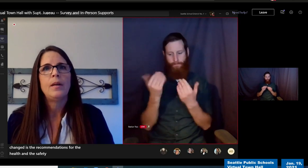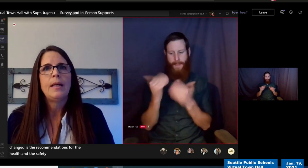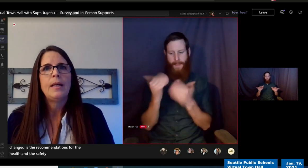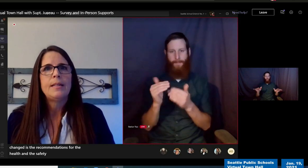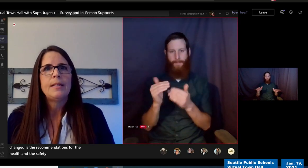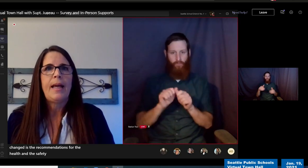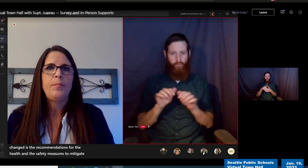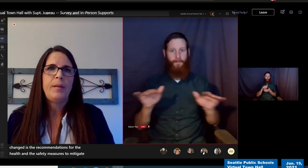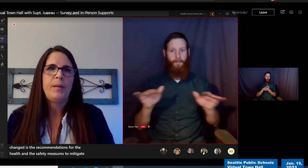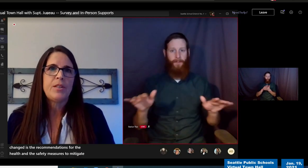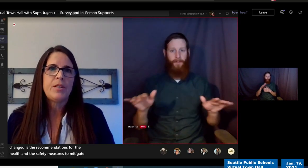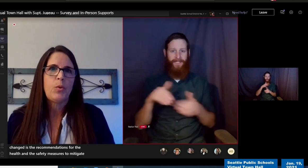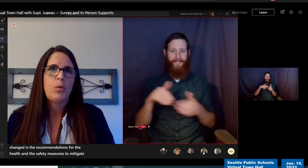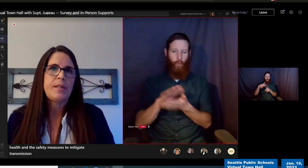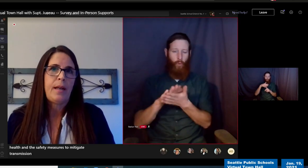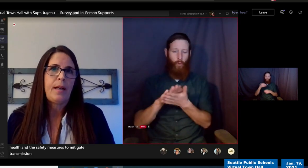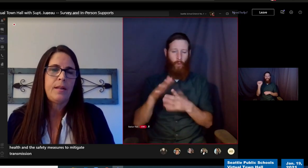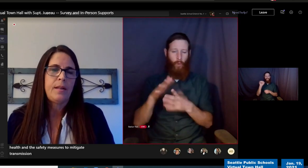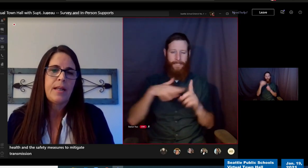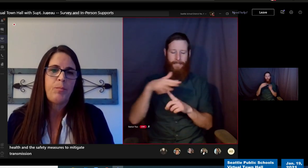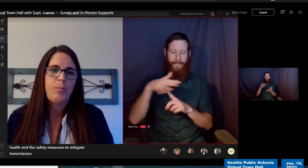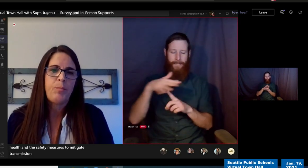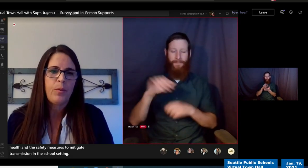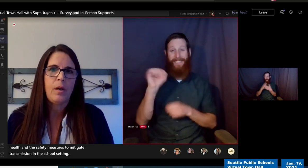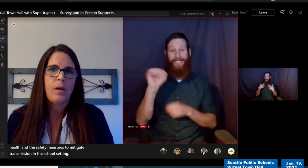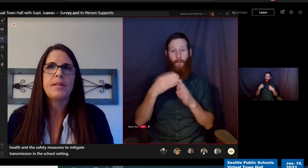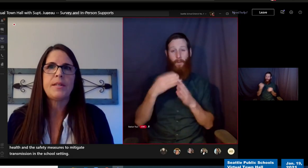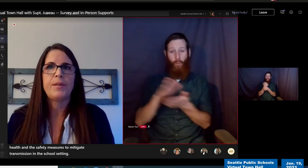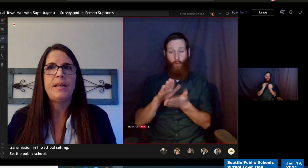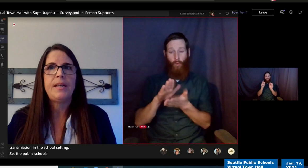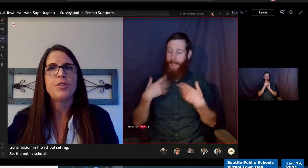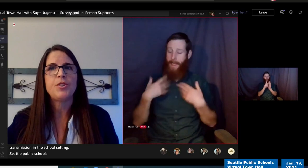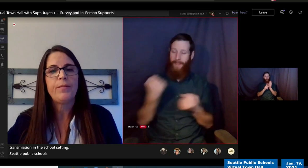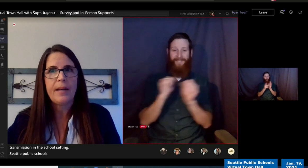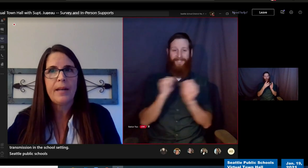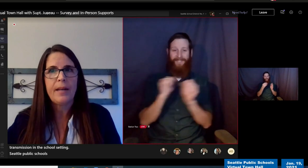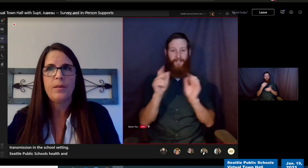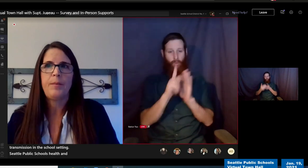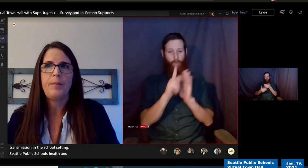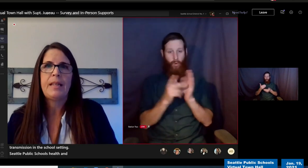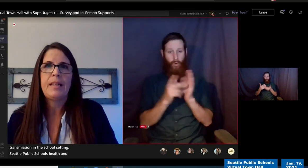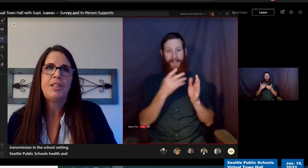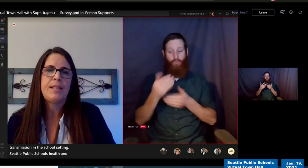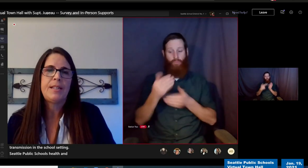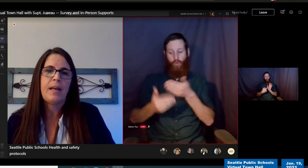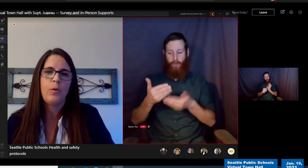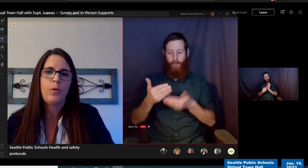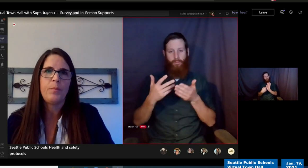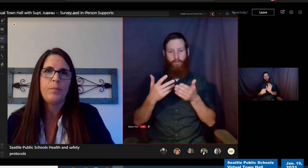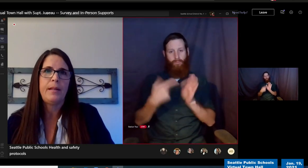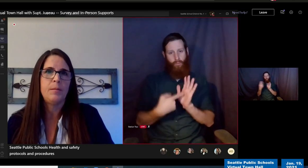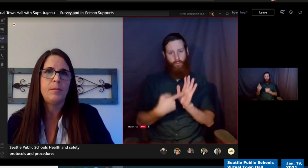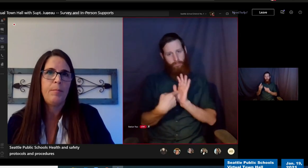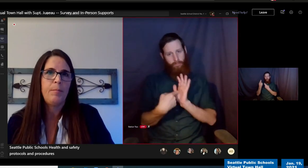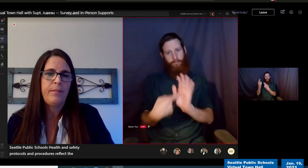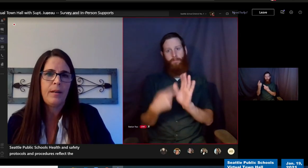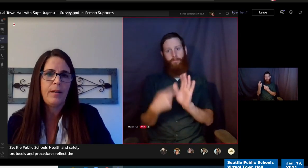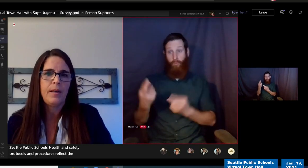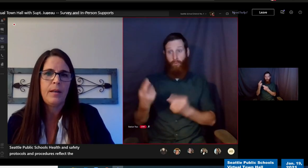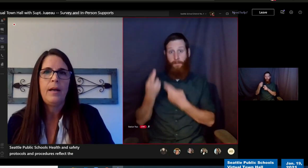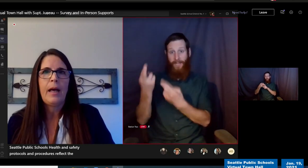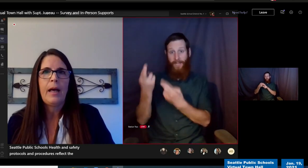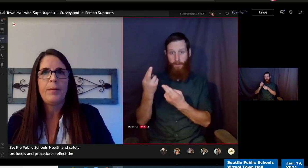Seattle Public Schools' health and safety protocols and procedures reflect the recommendations set forth by the Department of Health